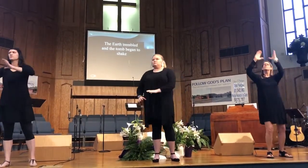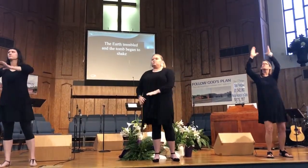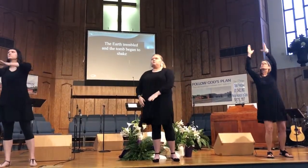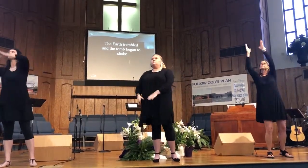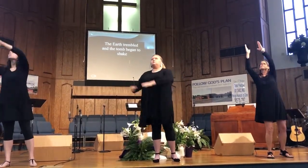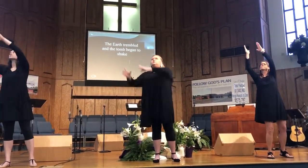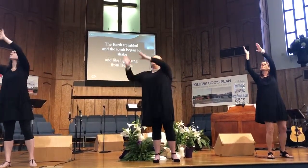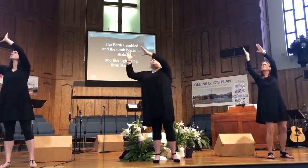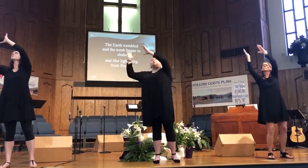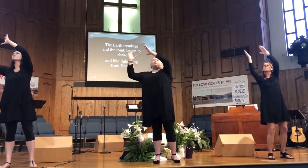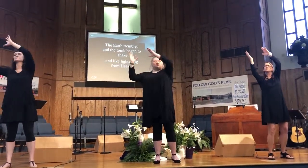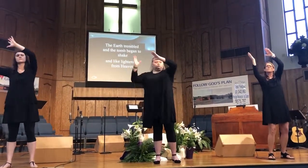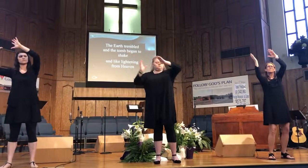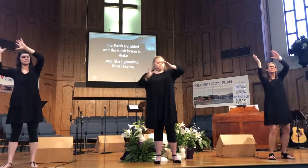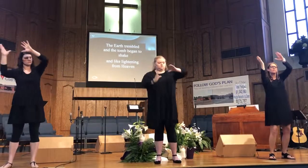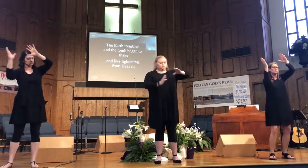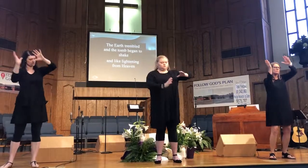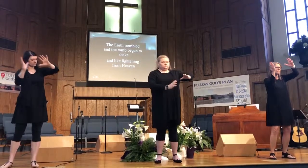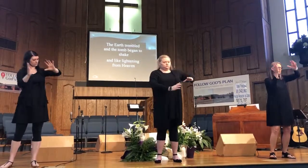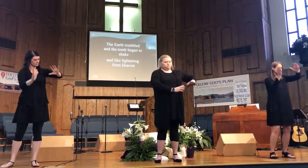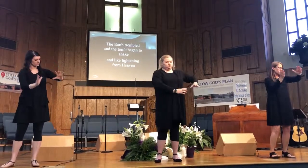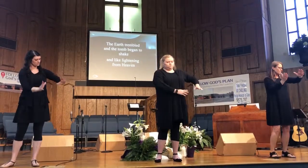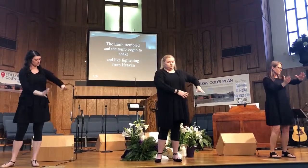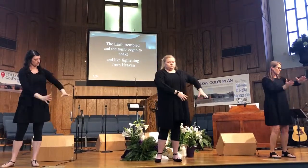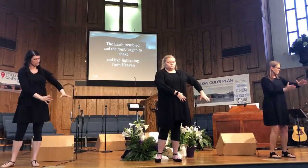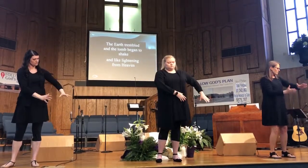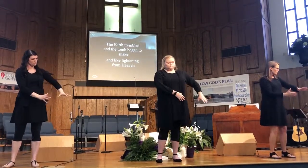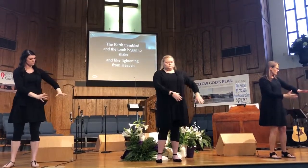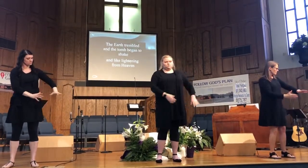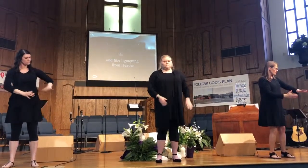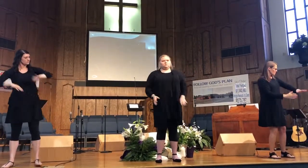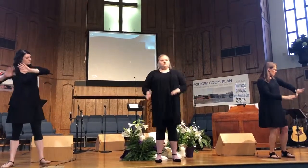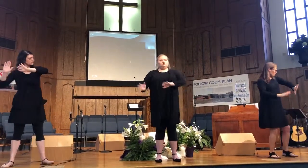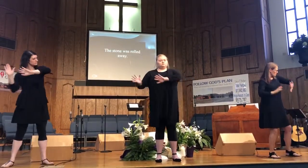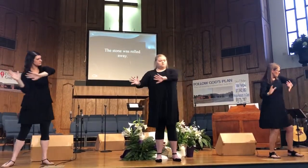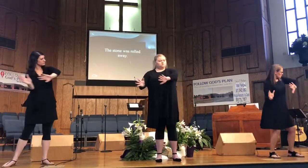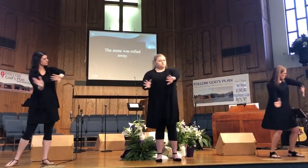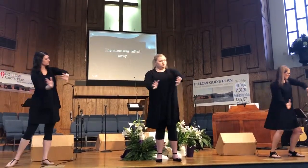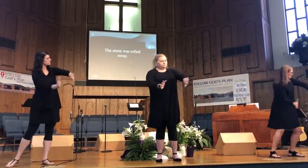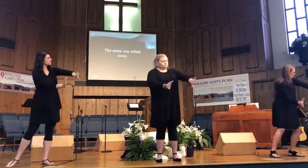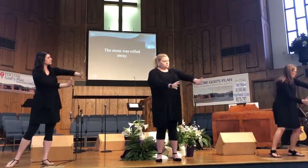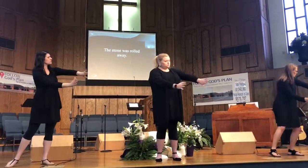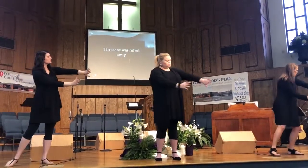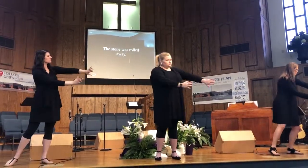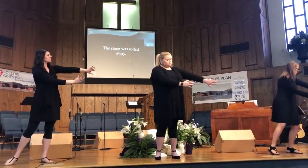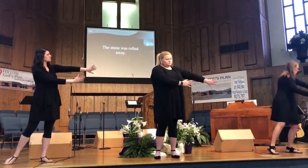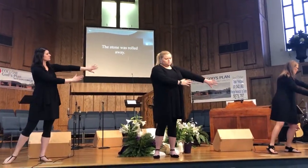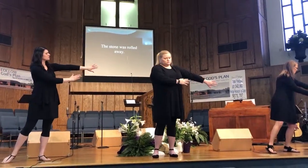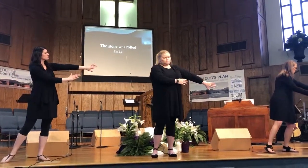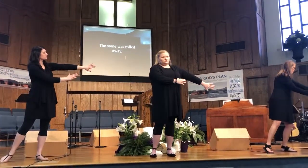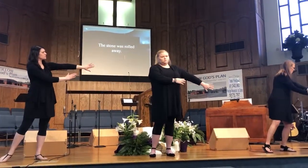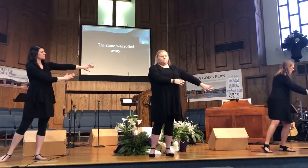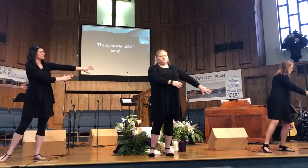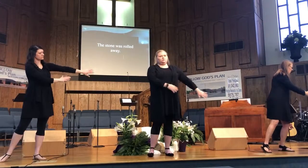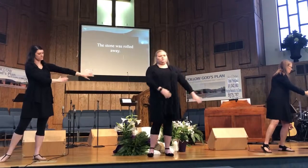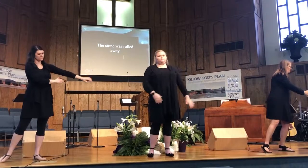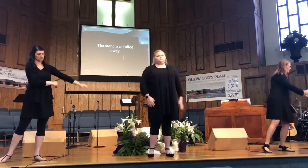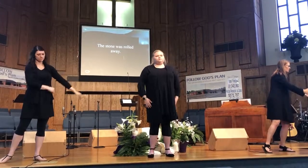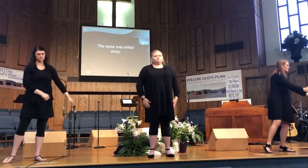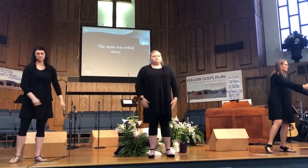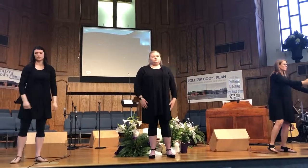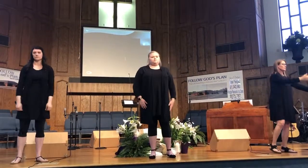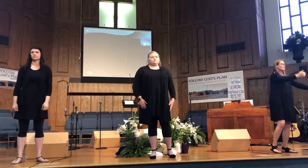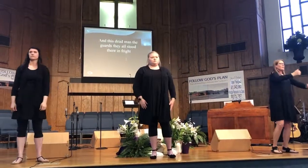And by lightning from hell The stone will roll away